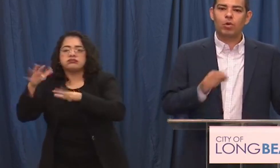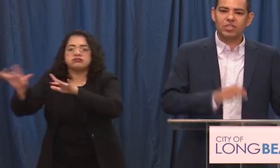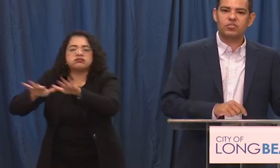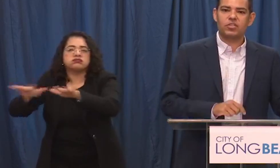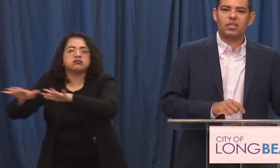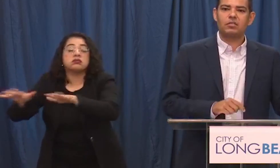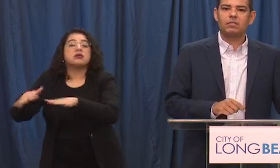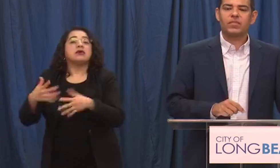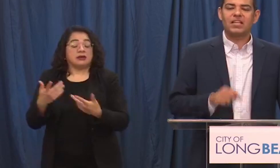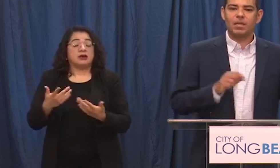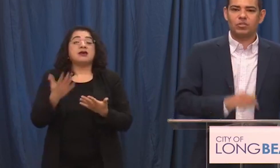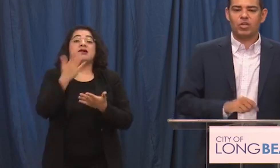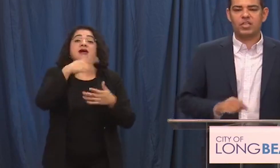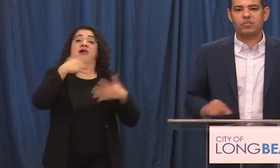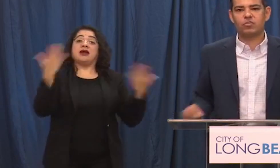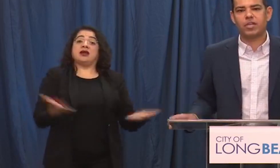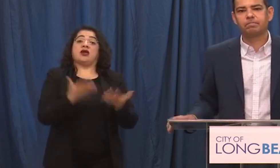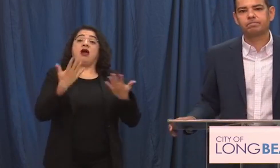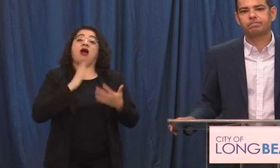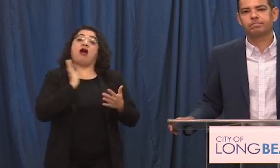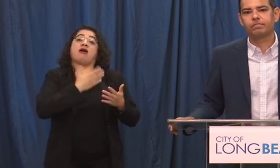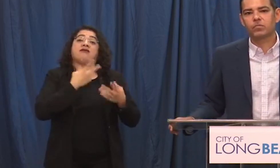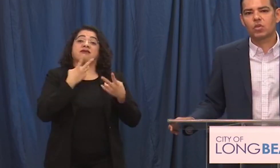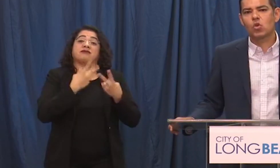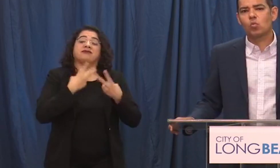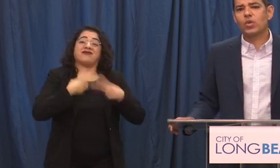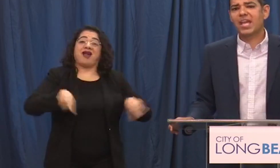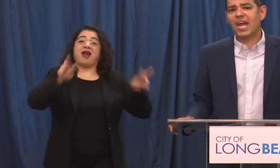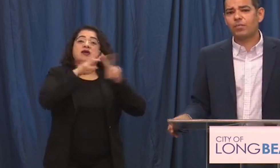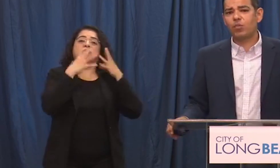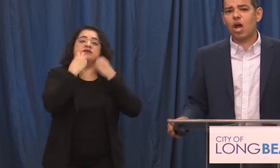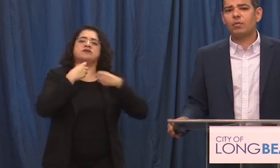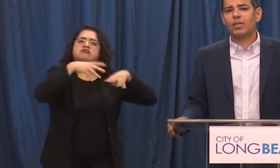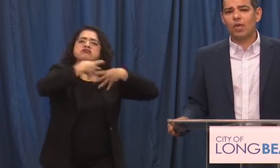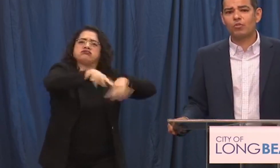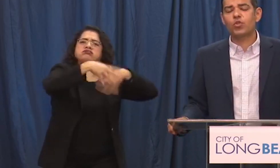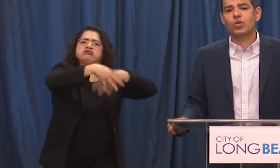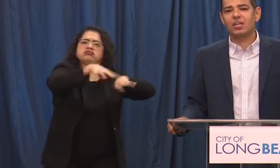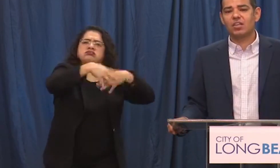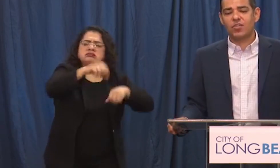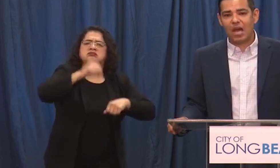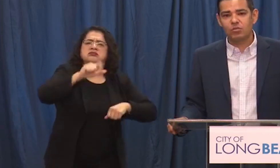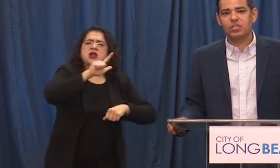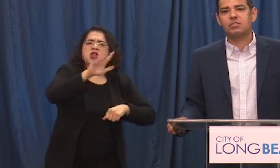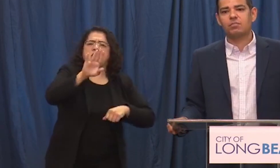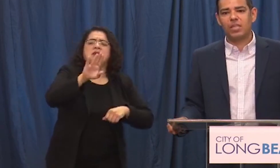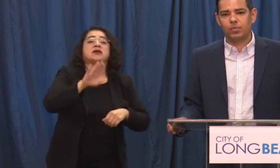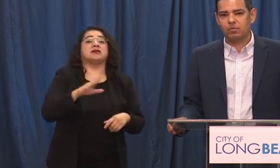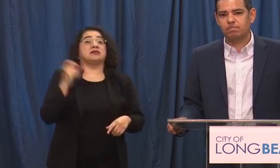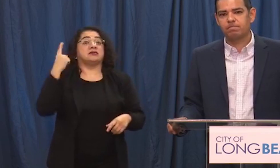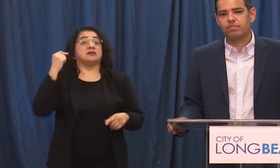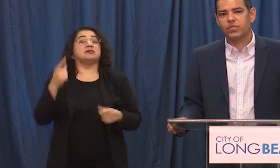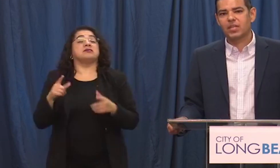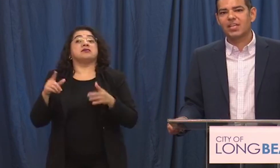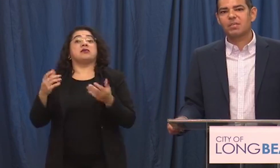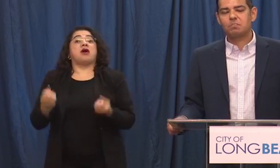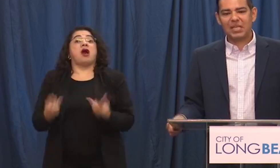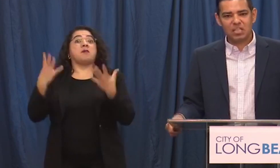protesting and demonstrating yesterday. We had probably around 3 000 people